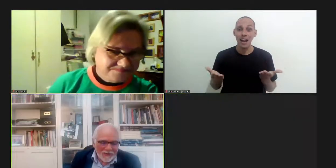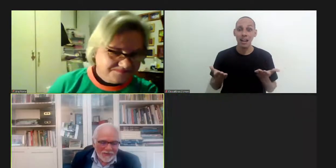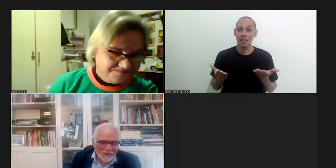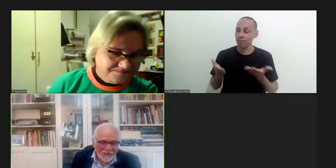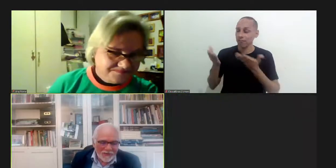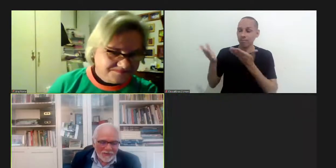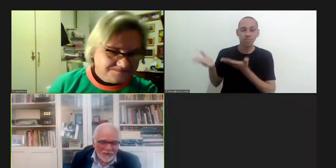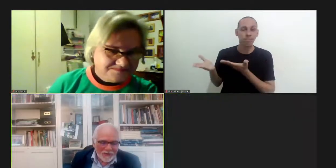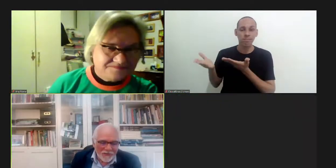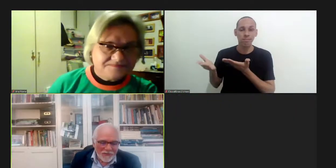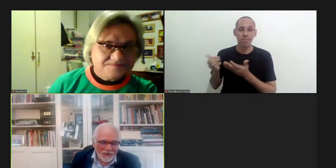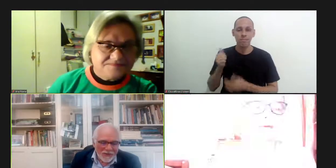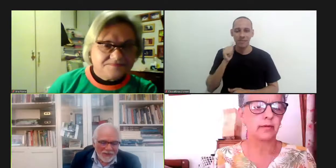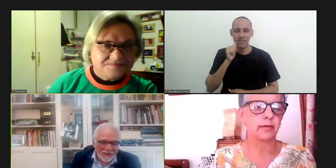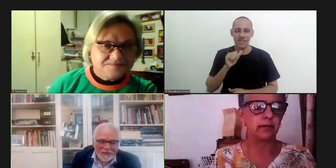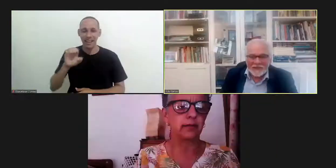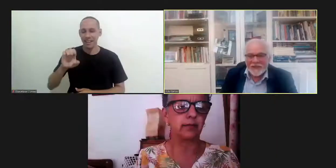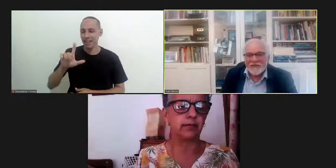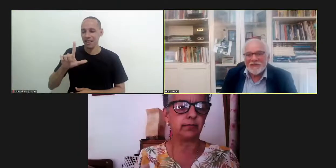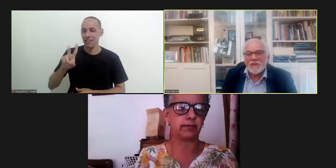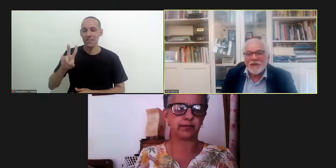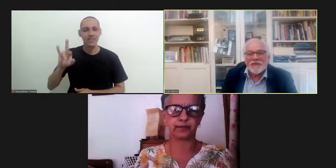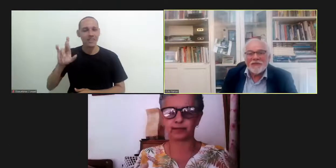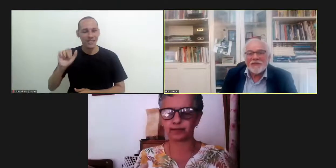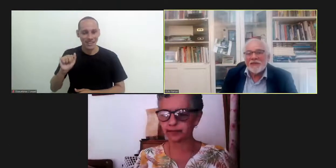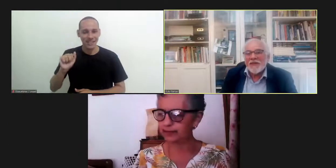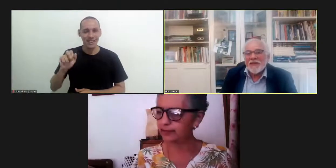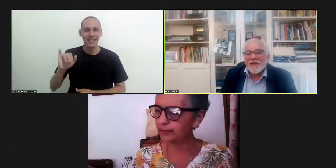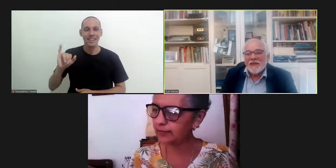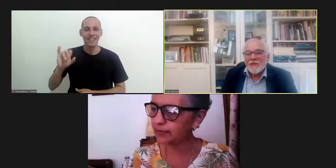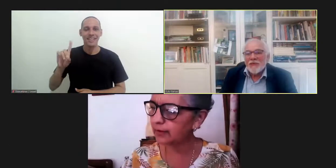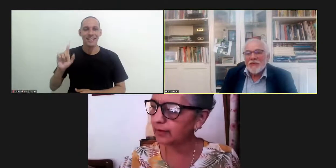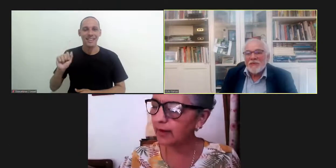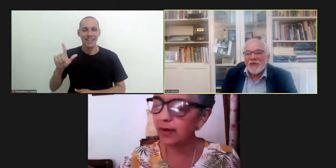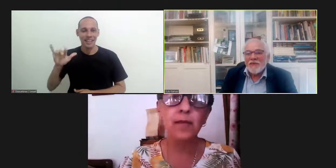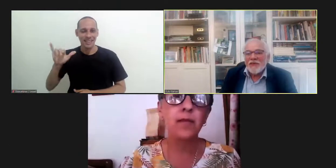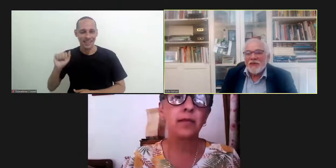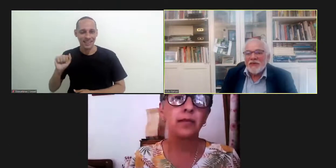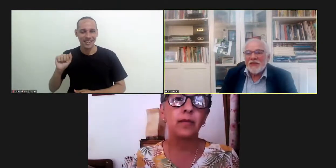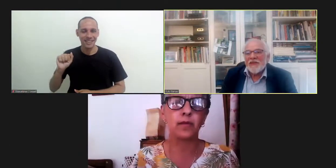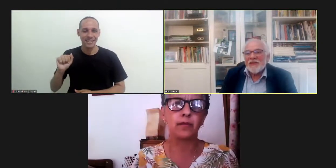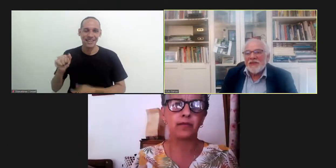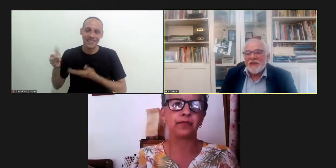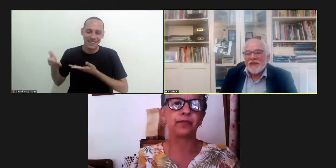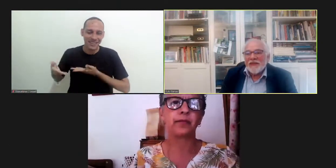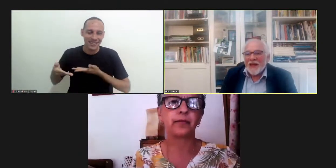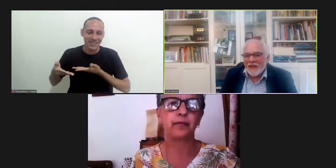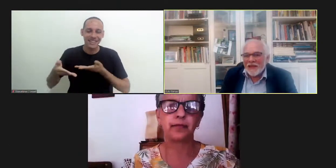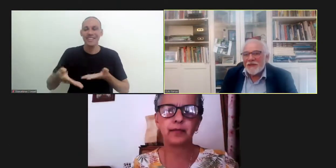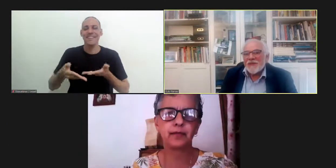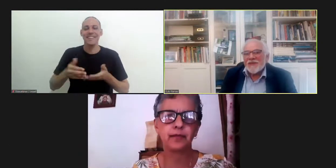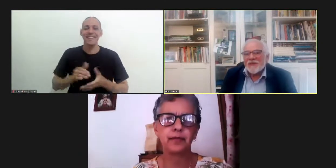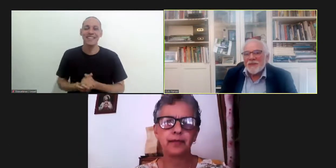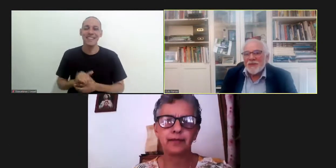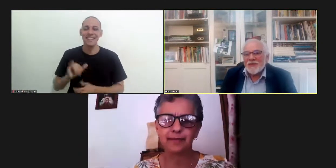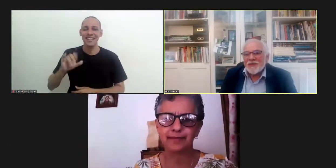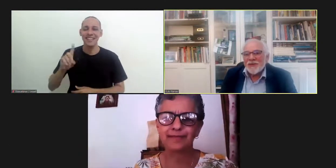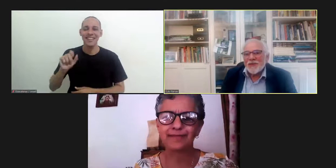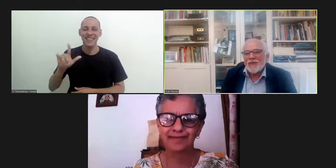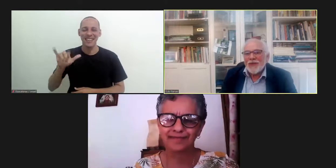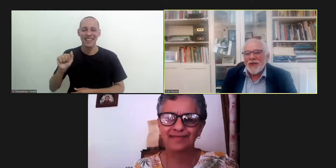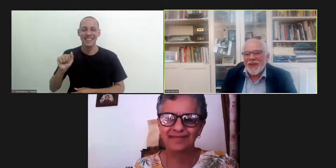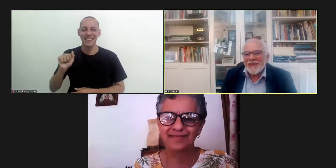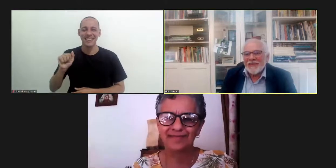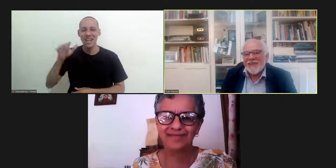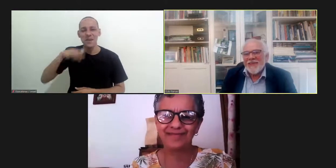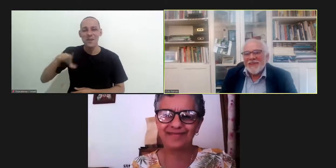you very much i would now like to give a floor to mr elvira idalia mendez cuevas welcome thank you